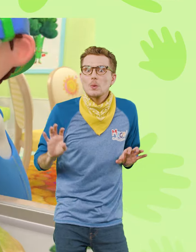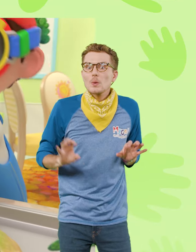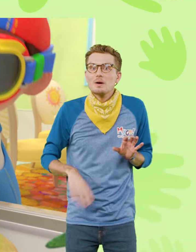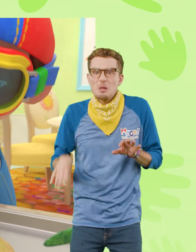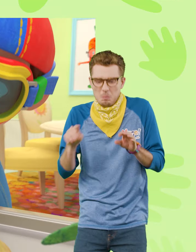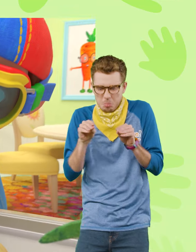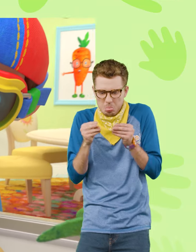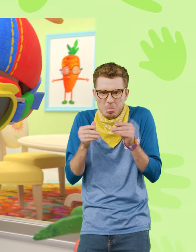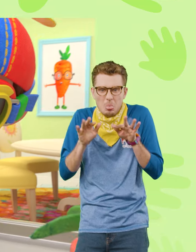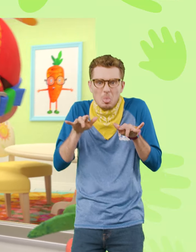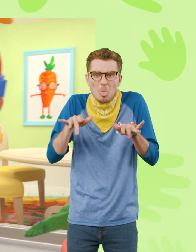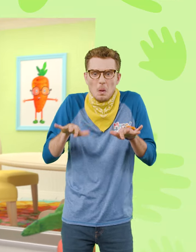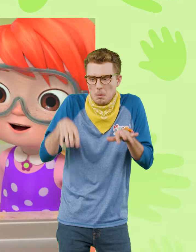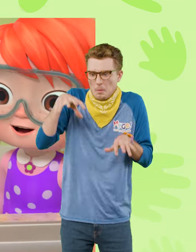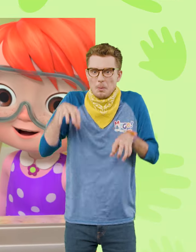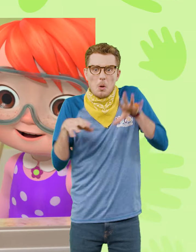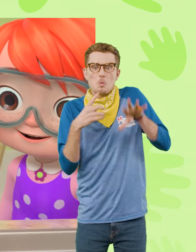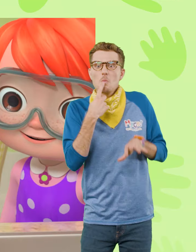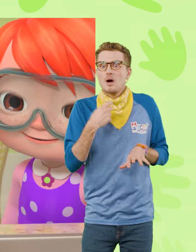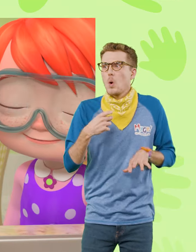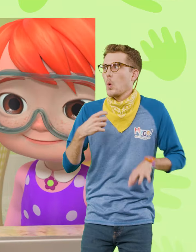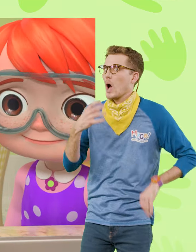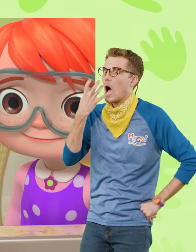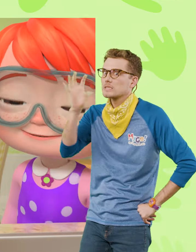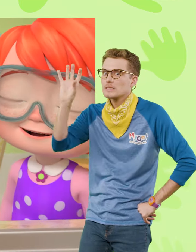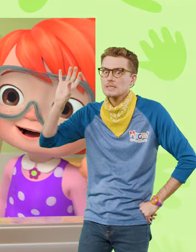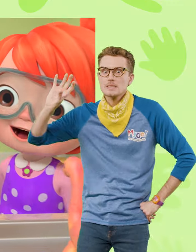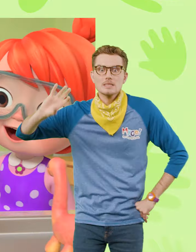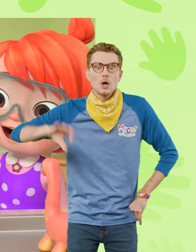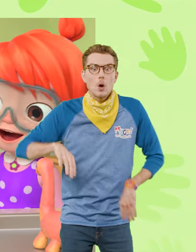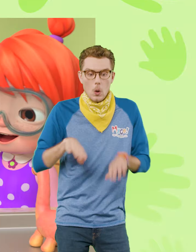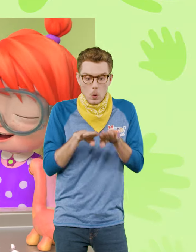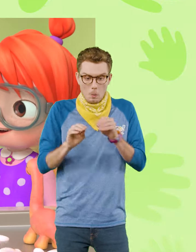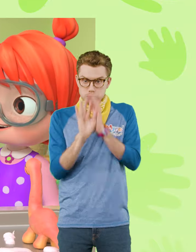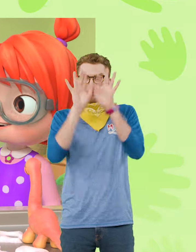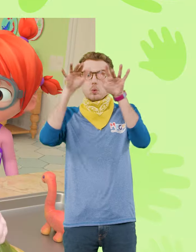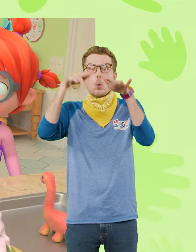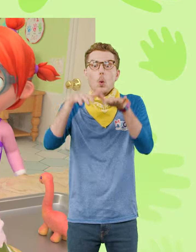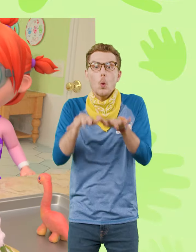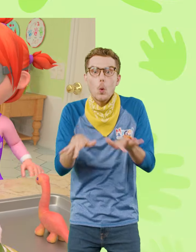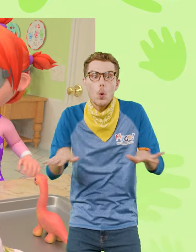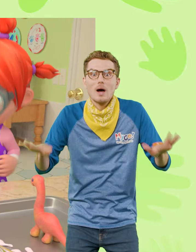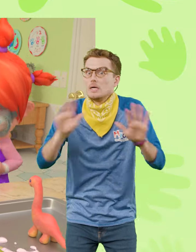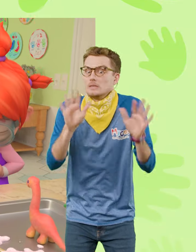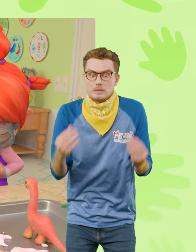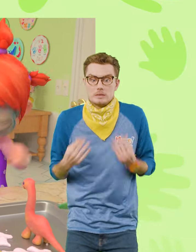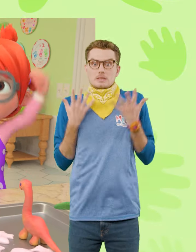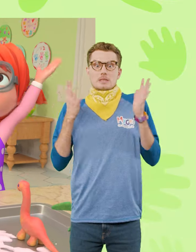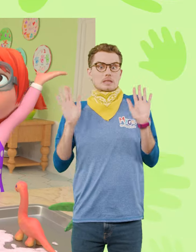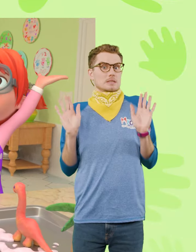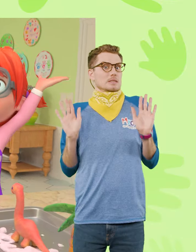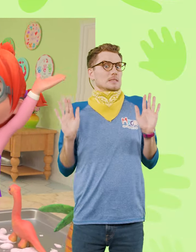Scoopy, bubbly, red and hot The floor is lava, don't get caught